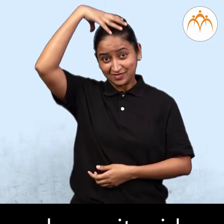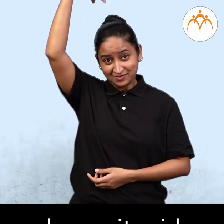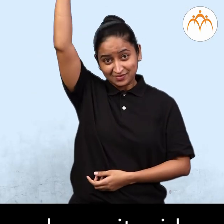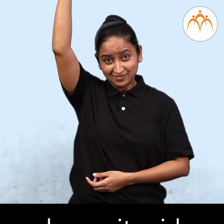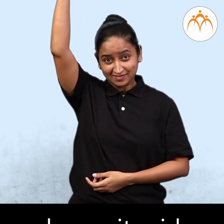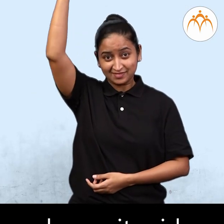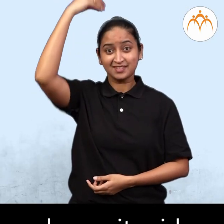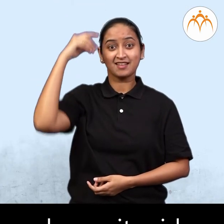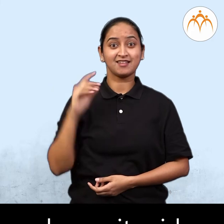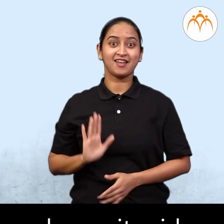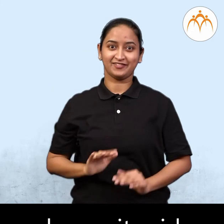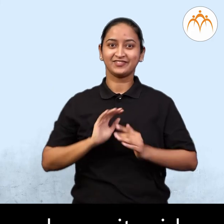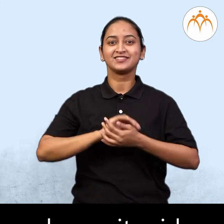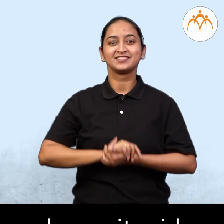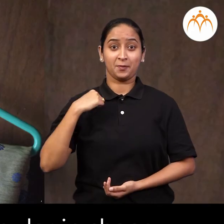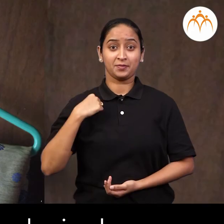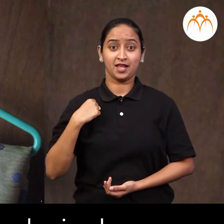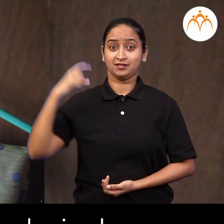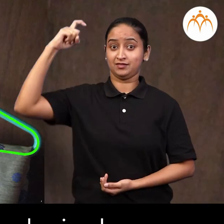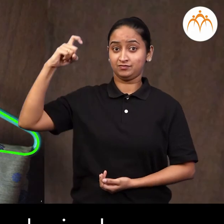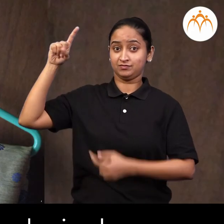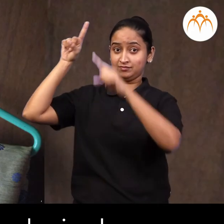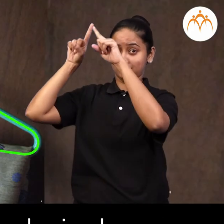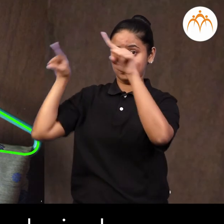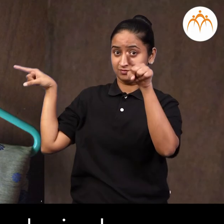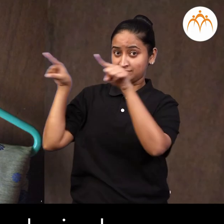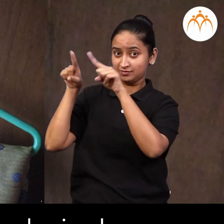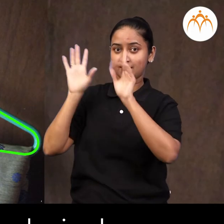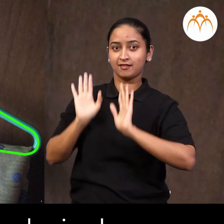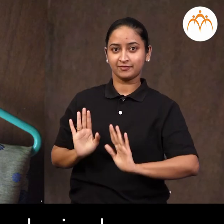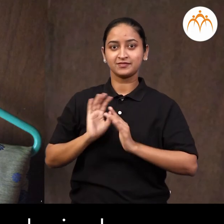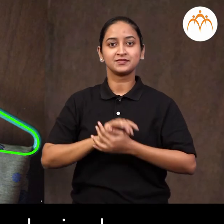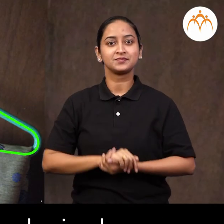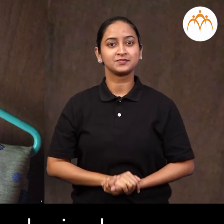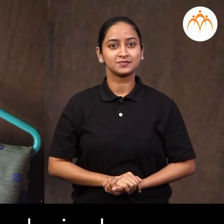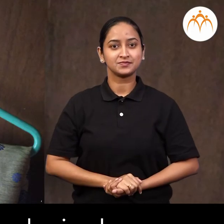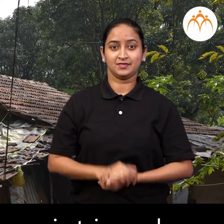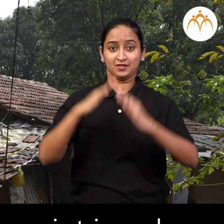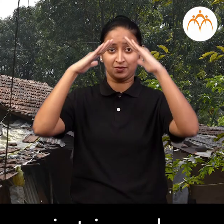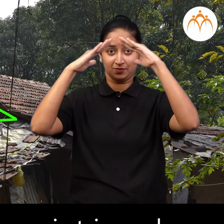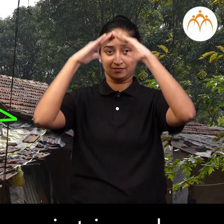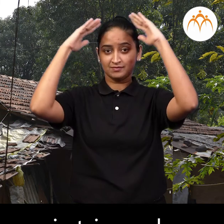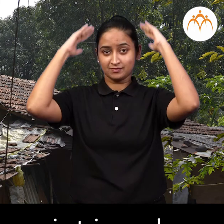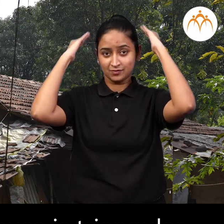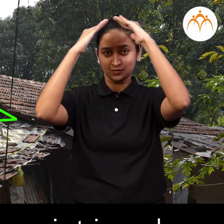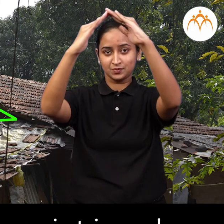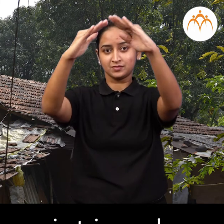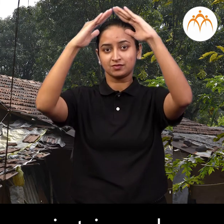triangular on its side. Hangar is triangular in shape. The roof of the house is